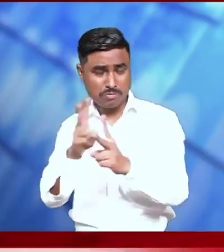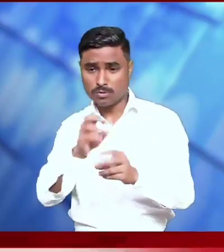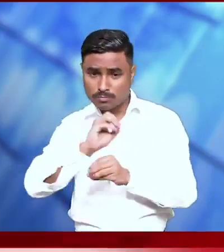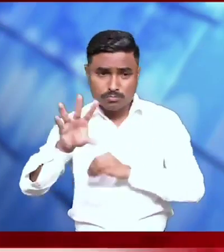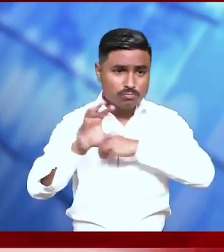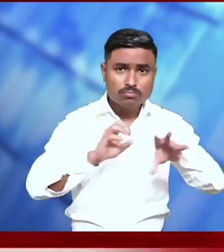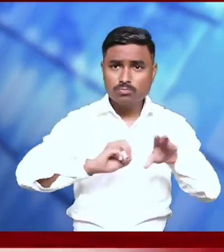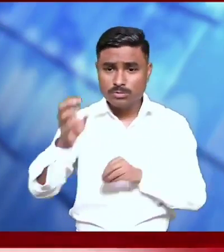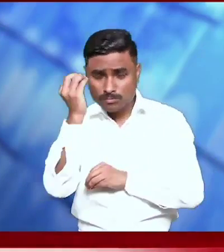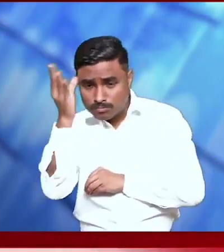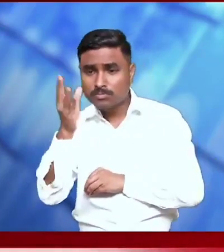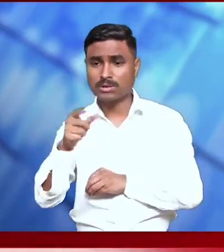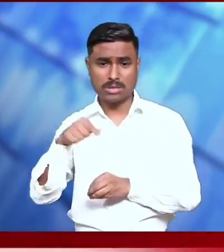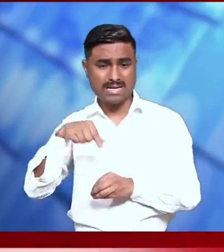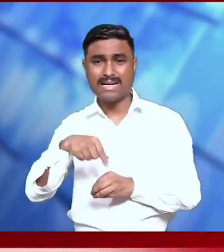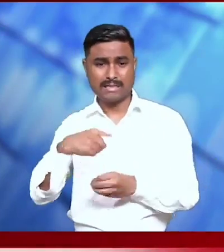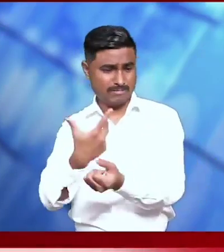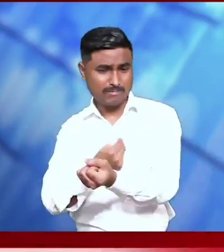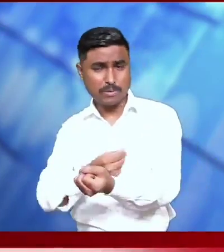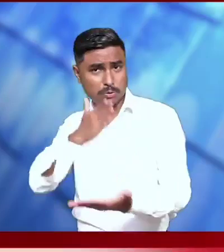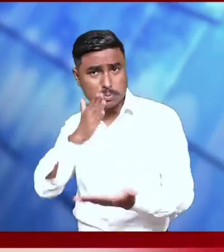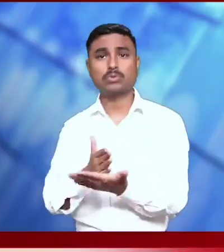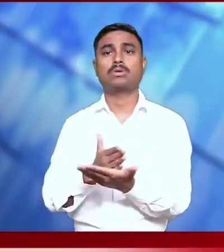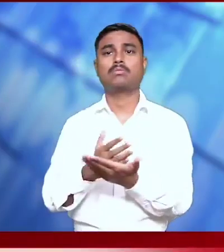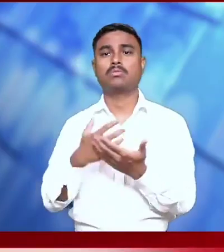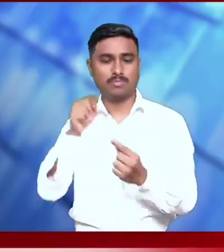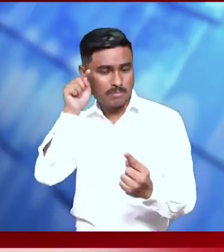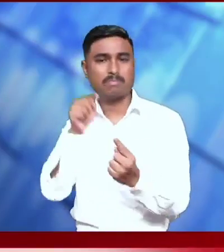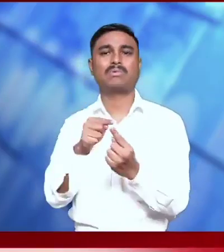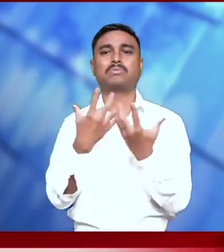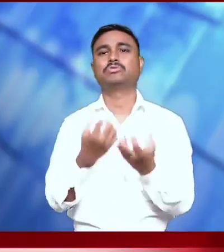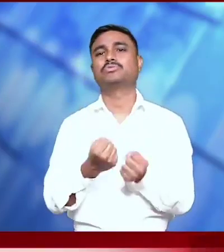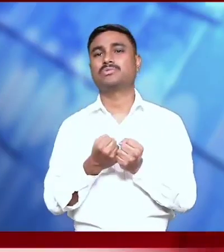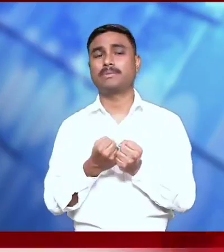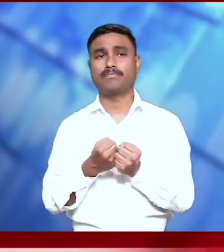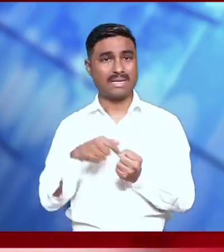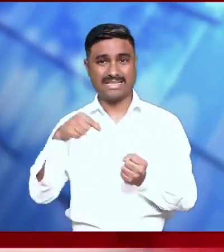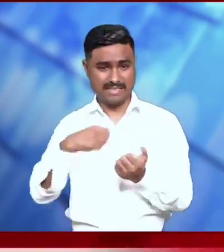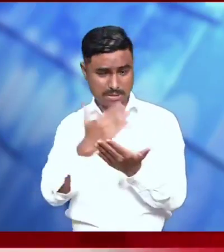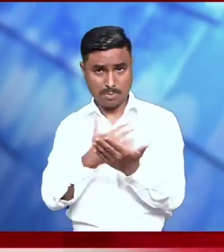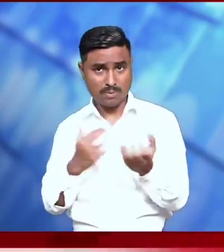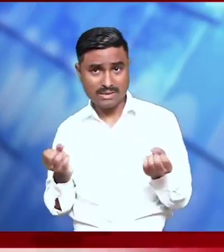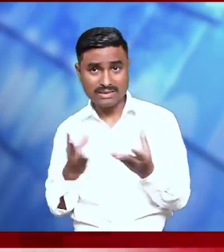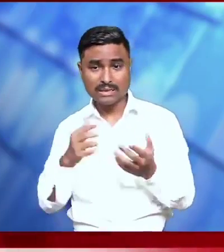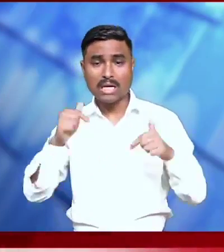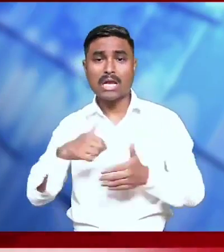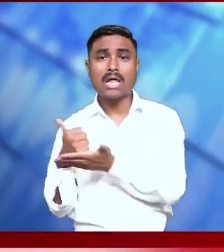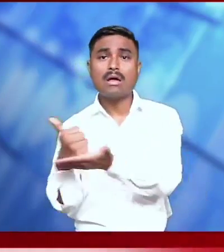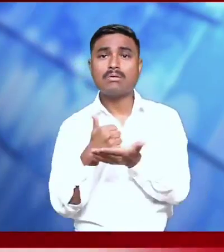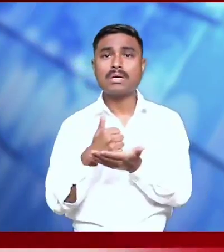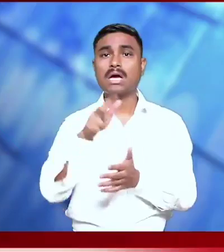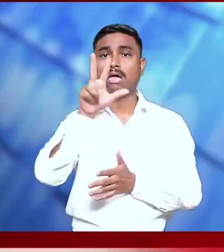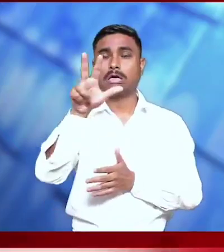educational institutes and the community at large. Since its inception, the Abhyan has reached out